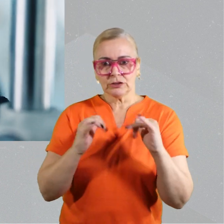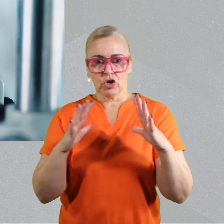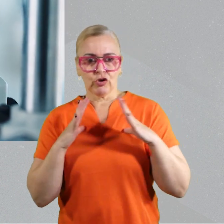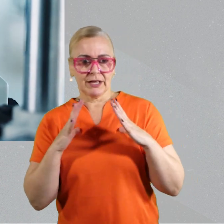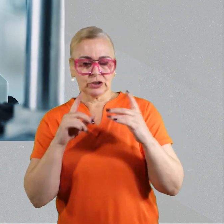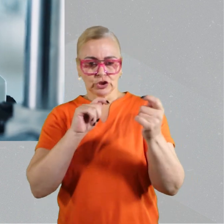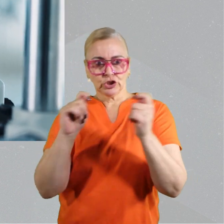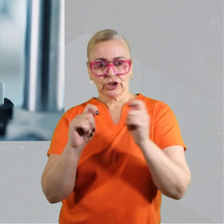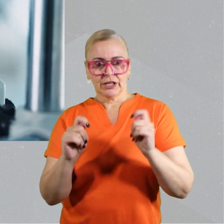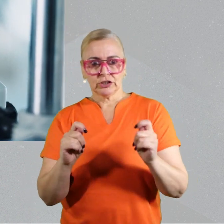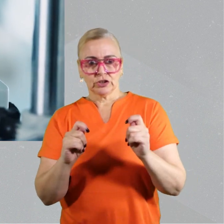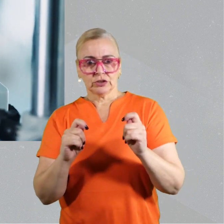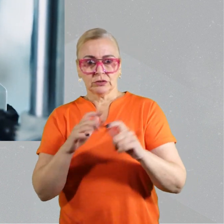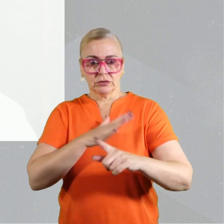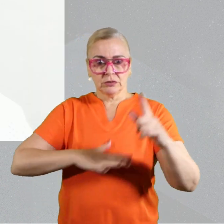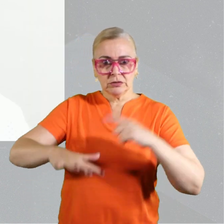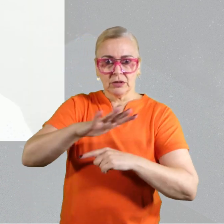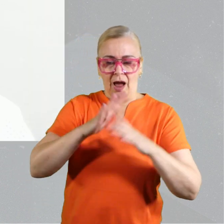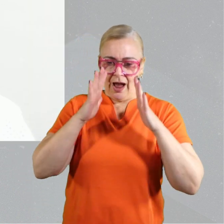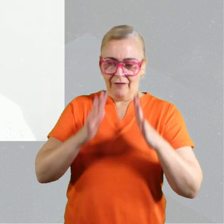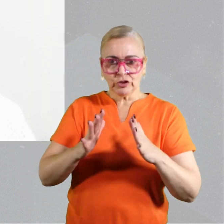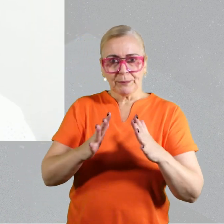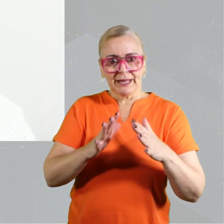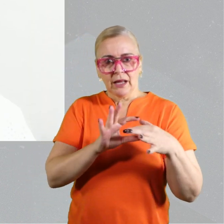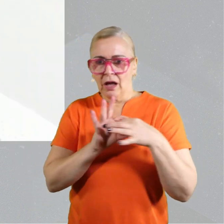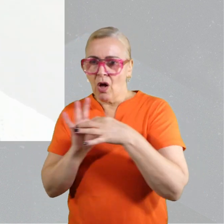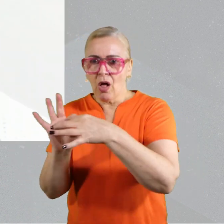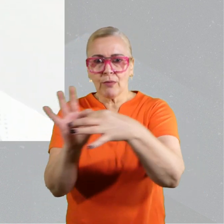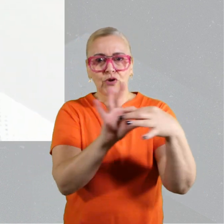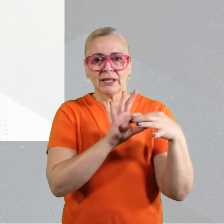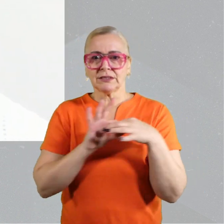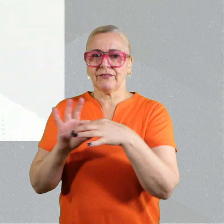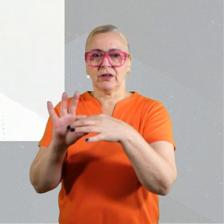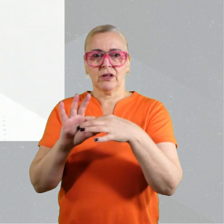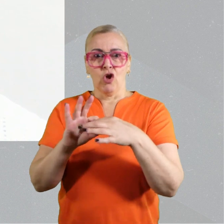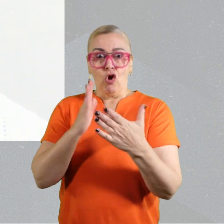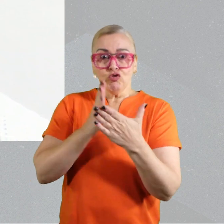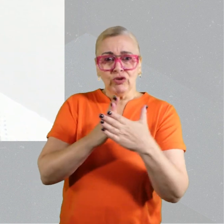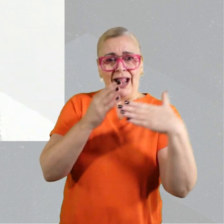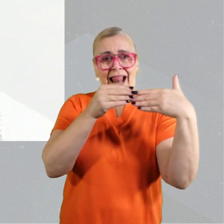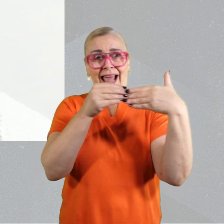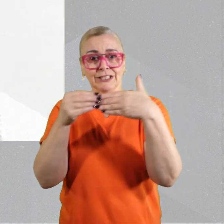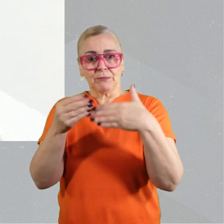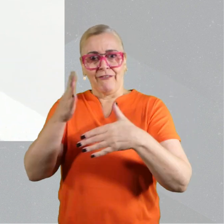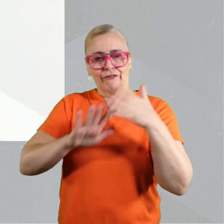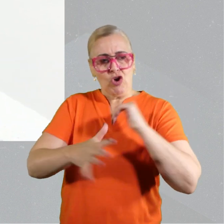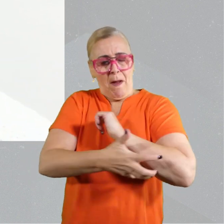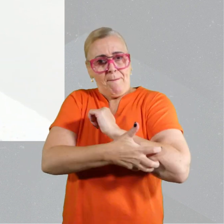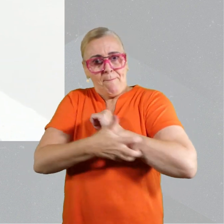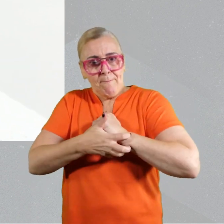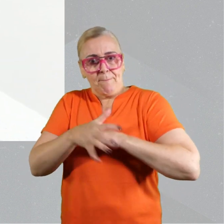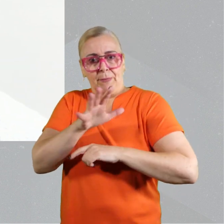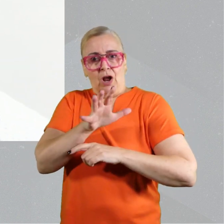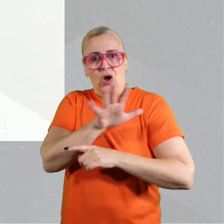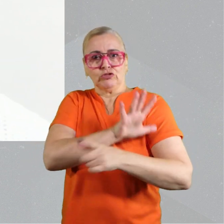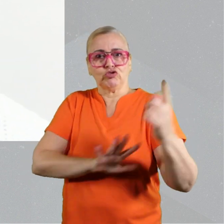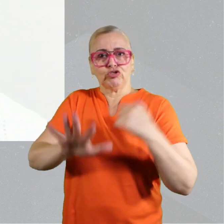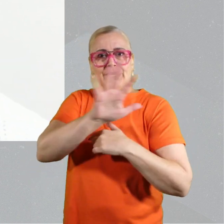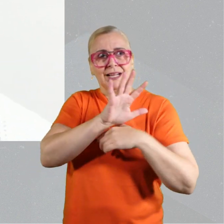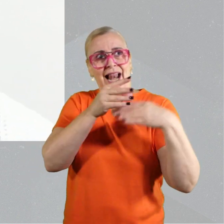-income countries. We all, as scientists, we have to be on our toes and we must test everything, test every water before